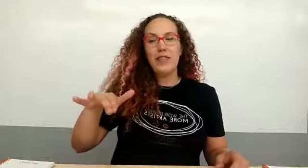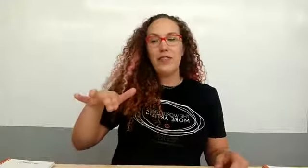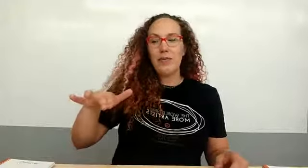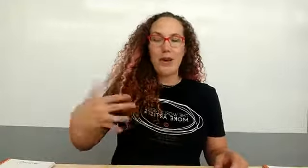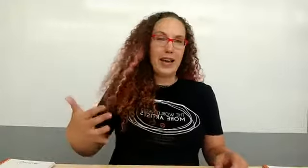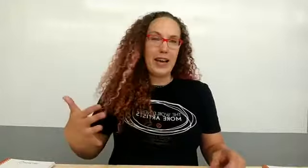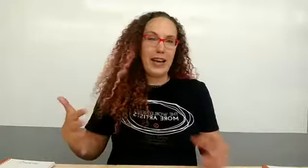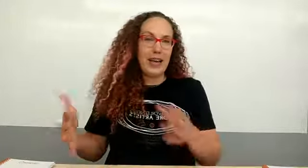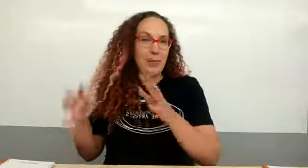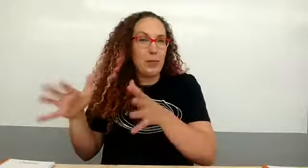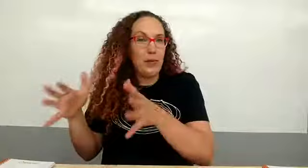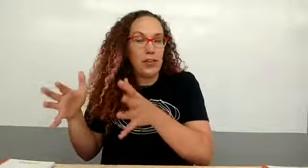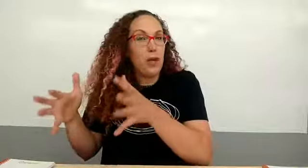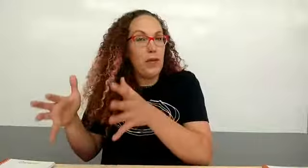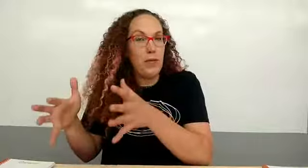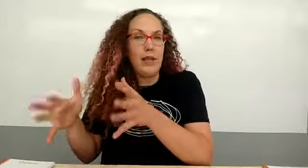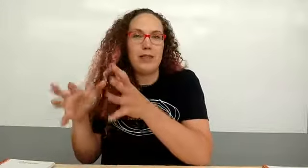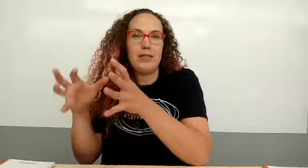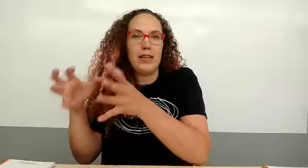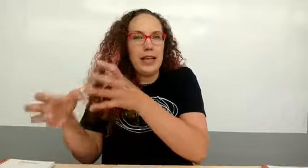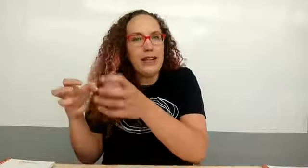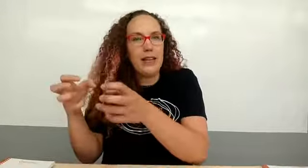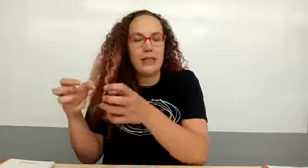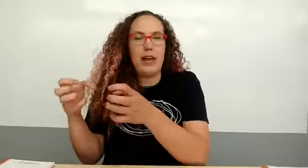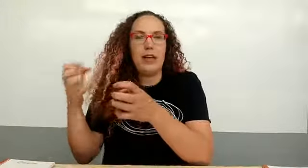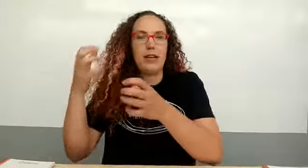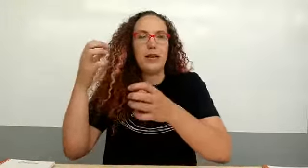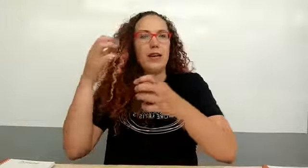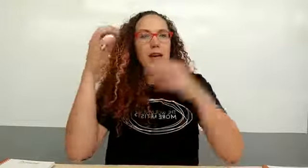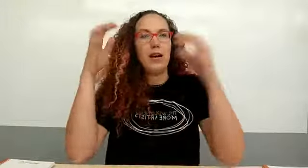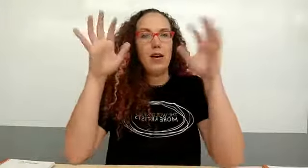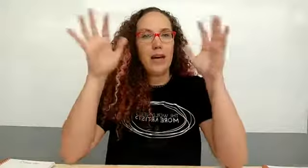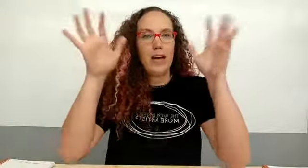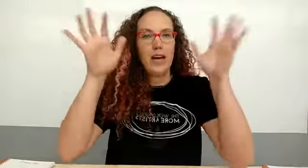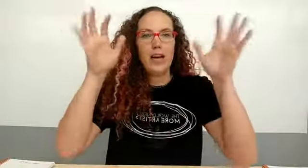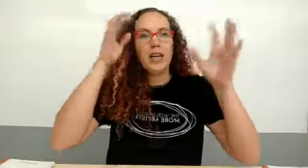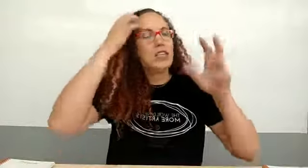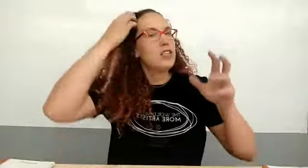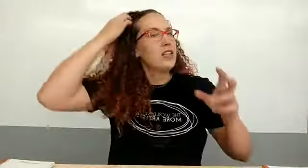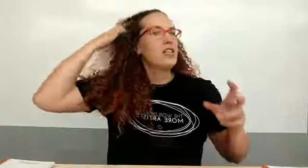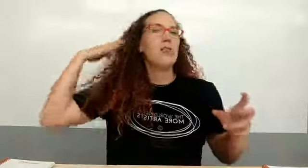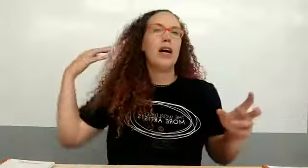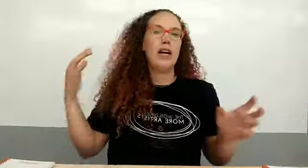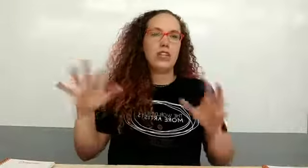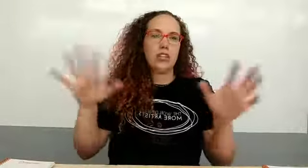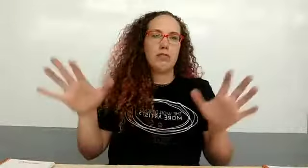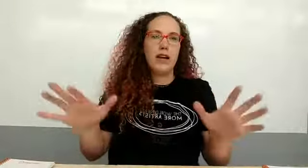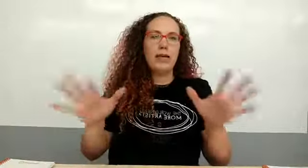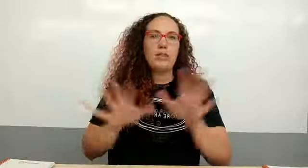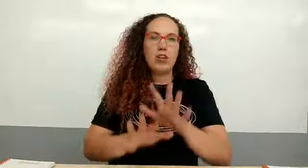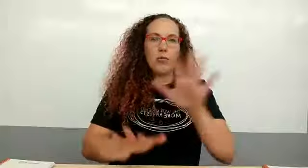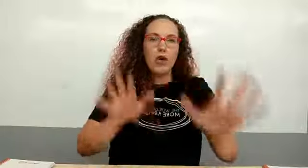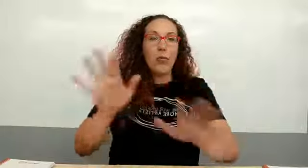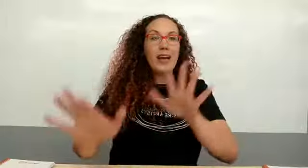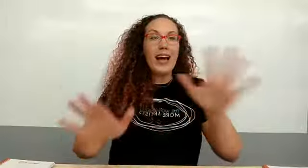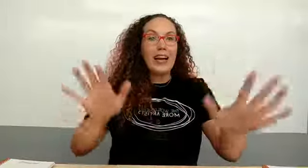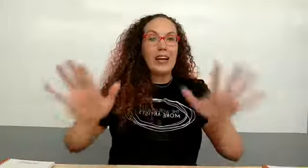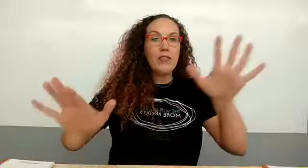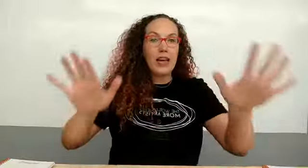my people that don't want the mess the kit that's like oh my gosh that's too much right so we gotta give like